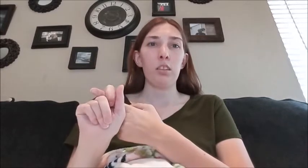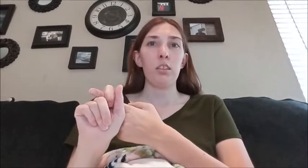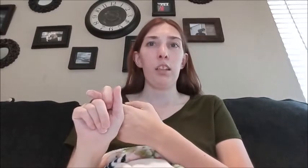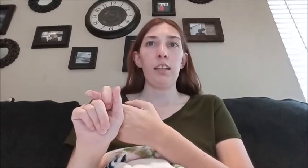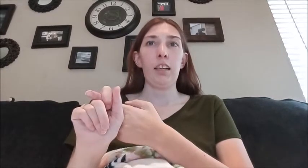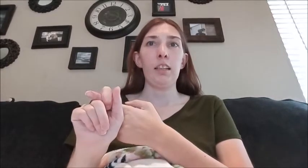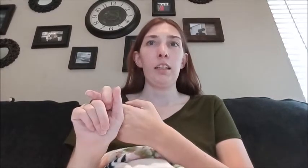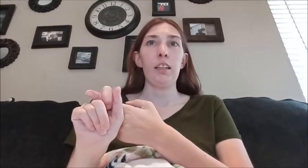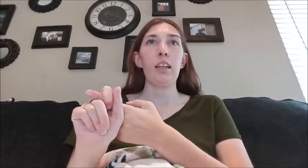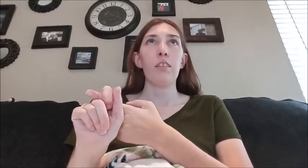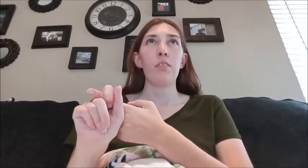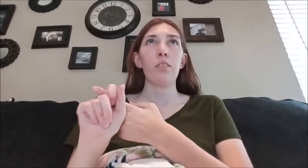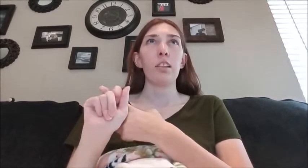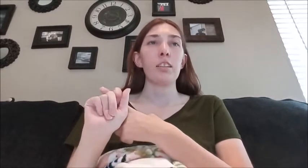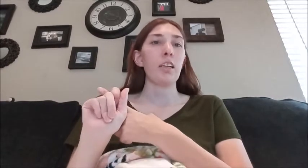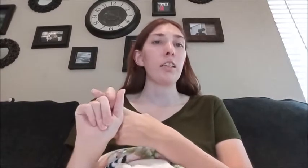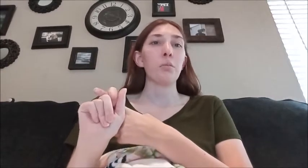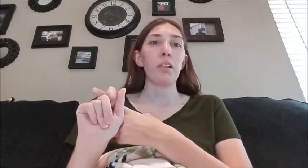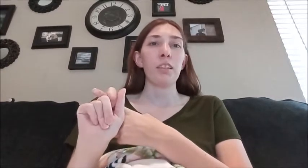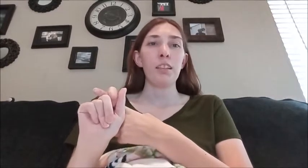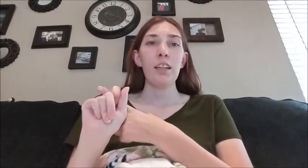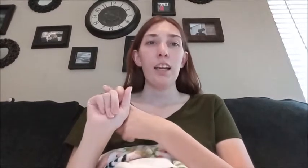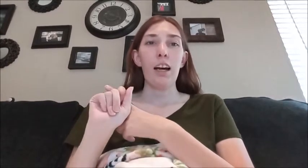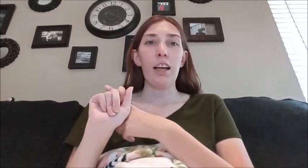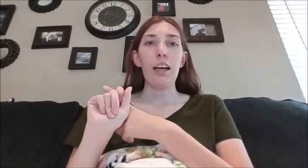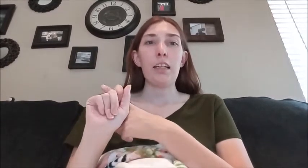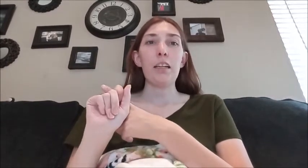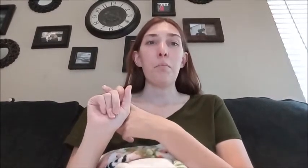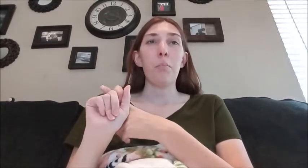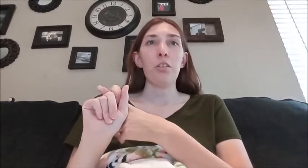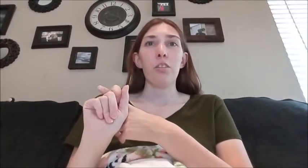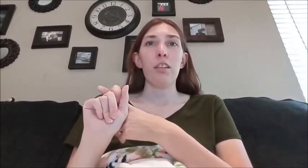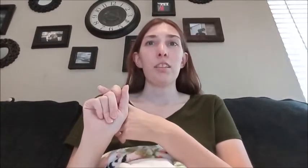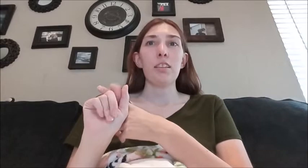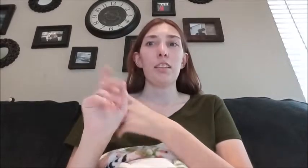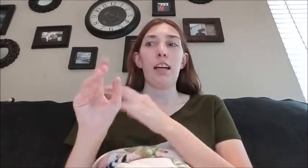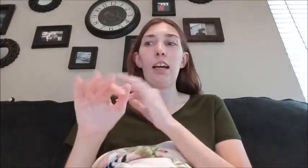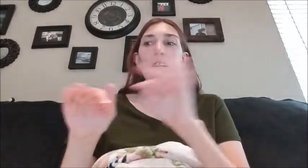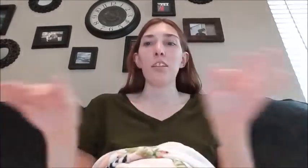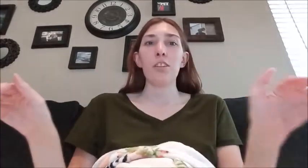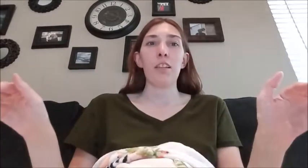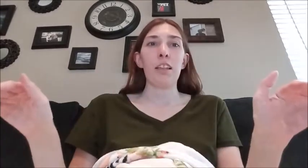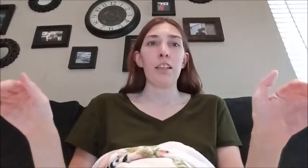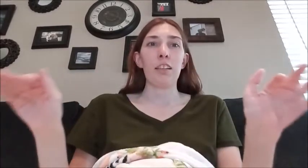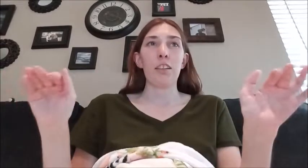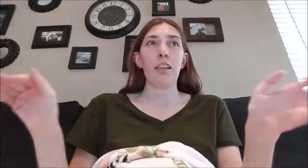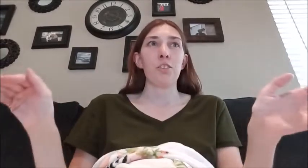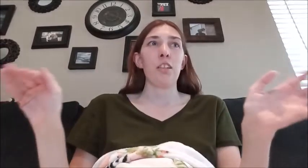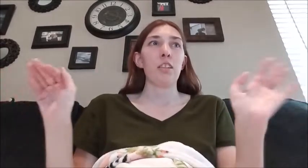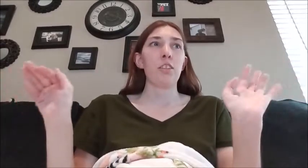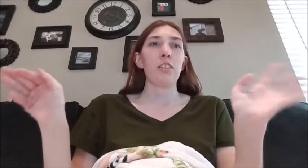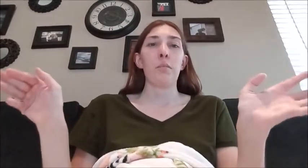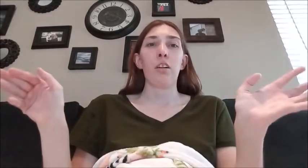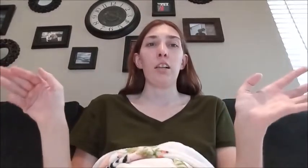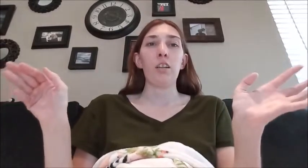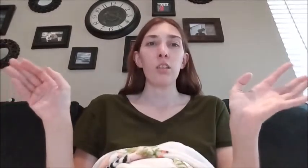Sunday and for the entire week I had muscle aches like I couldn't do anything I couldn't exercise I couldn't take my dog out